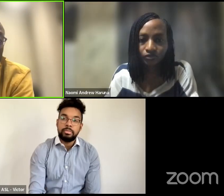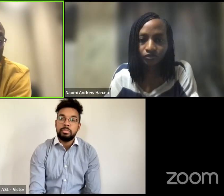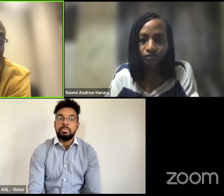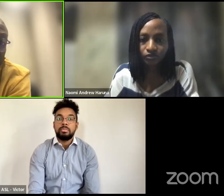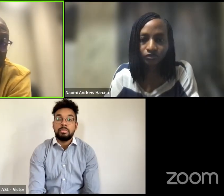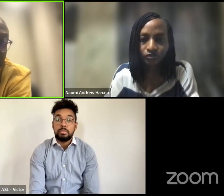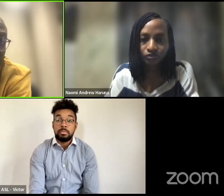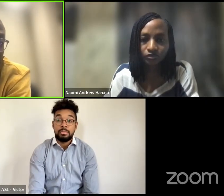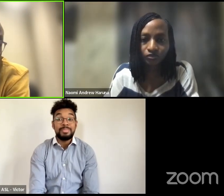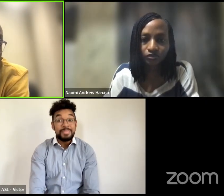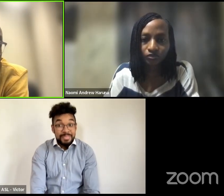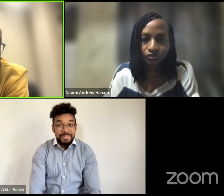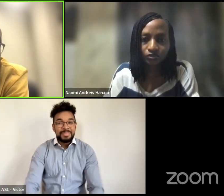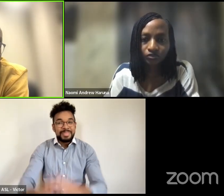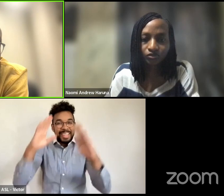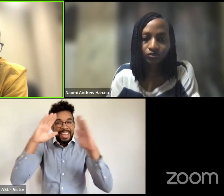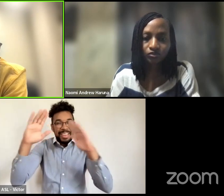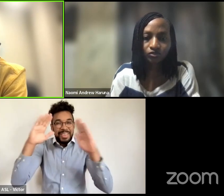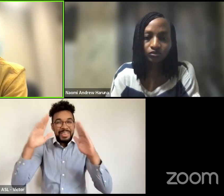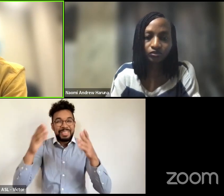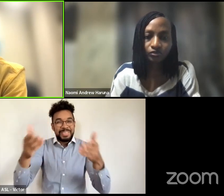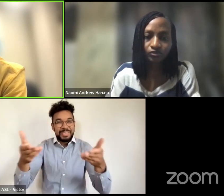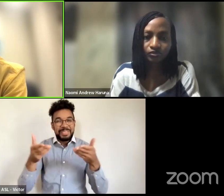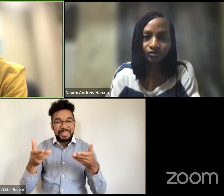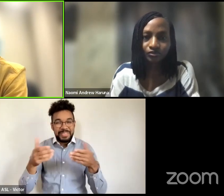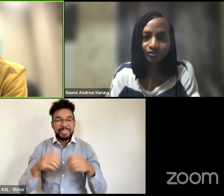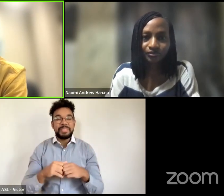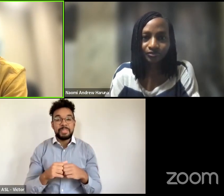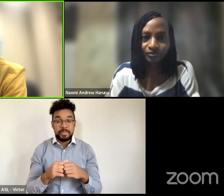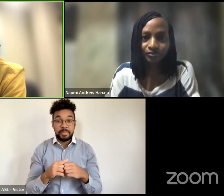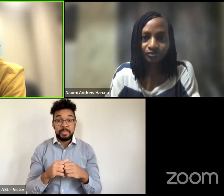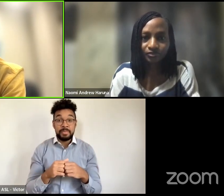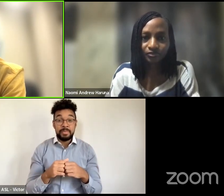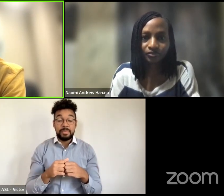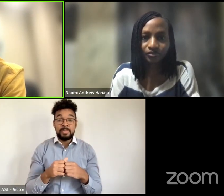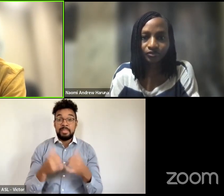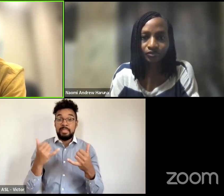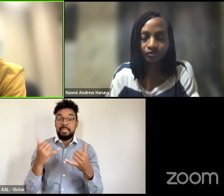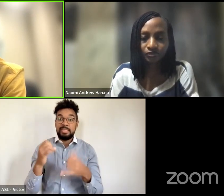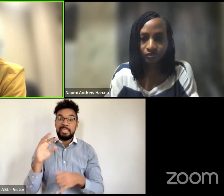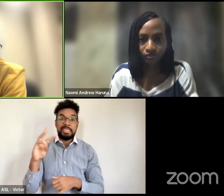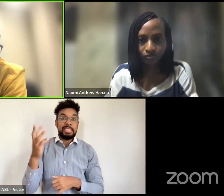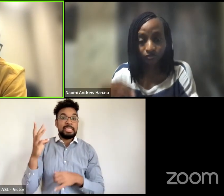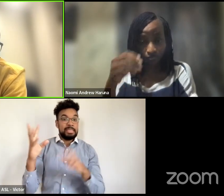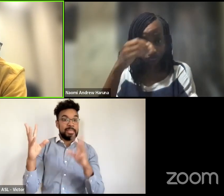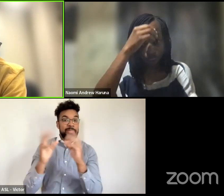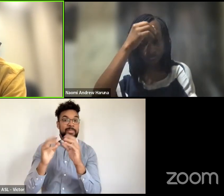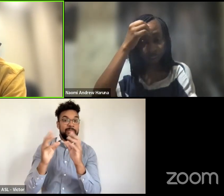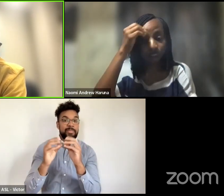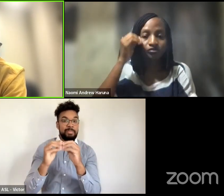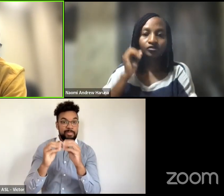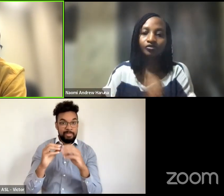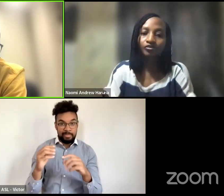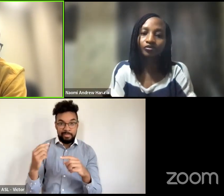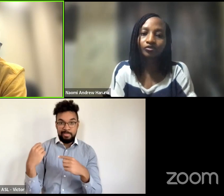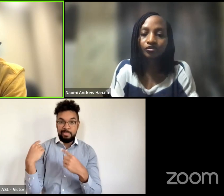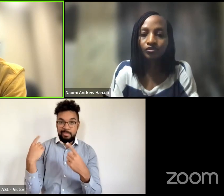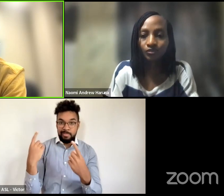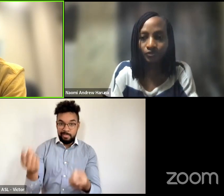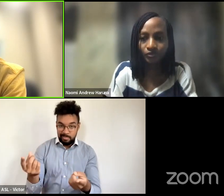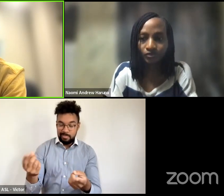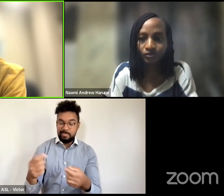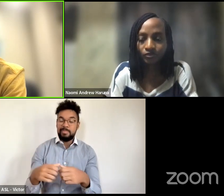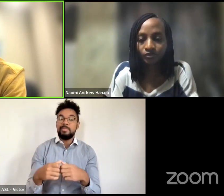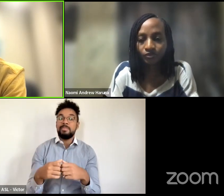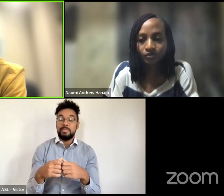well hello and welcome welcome to the sixth episode in in this series